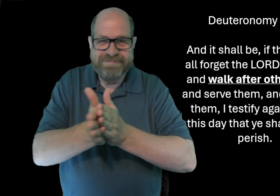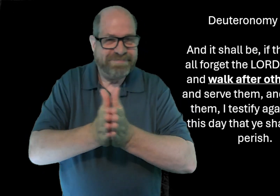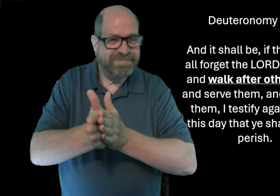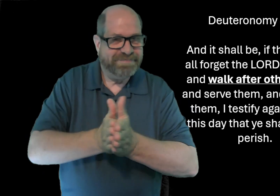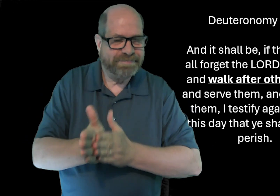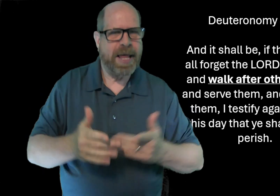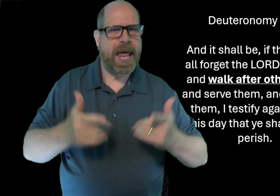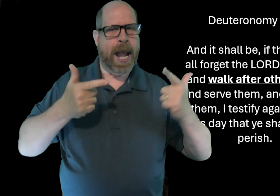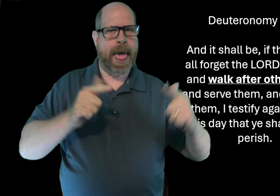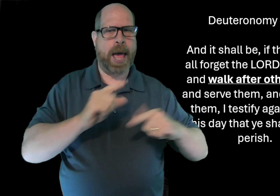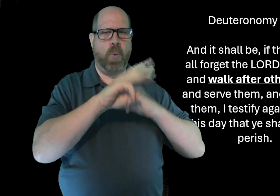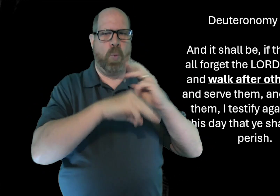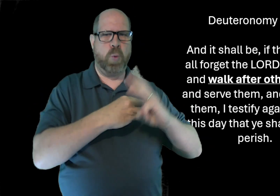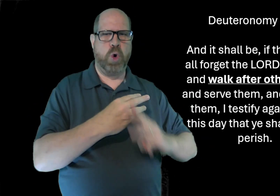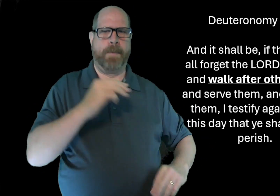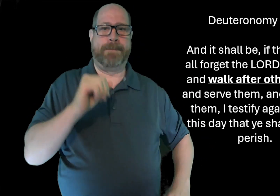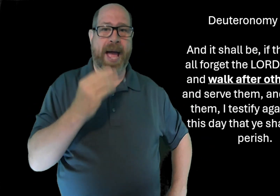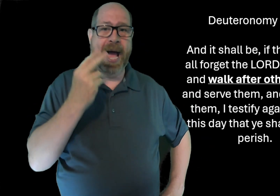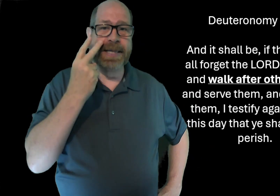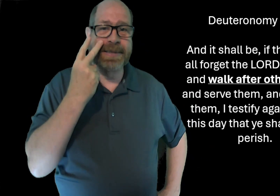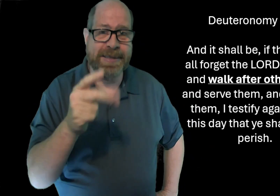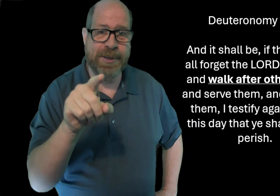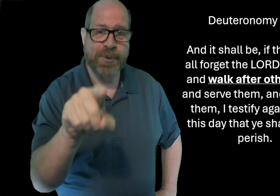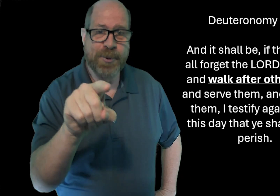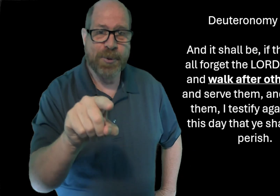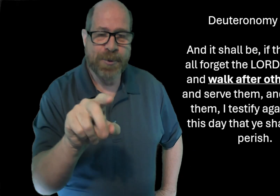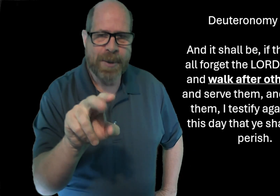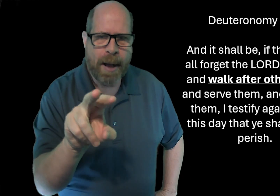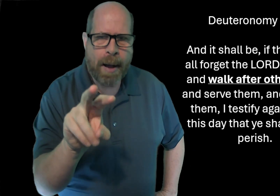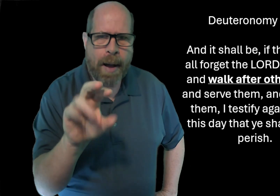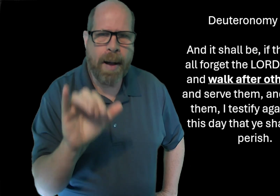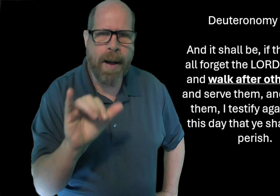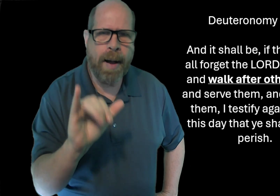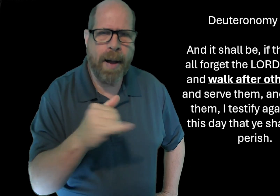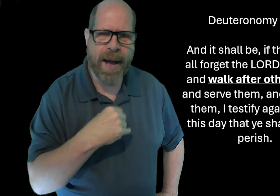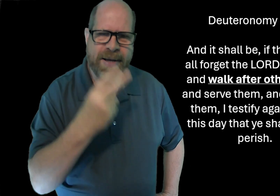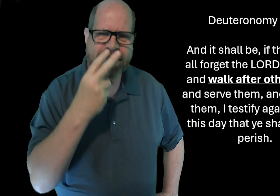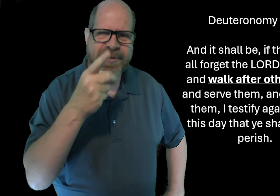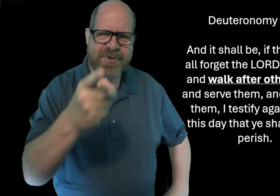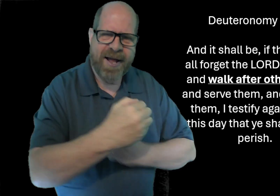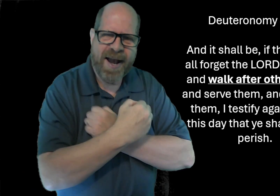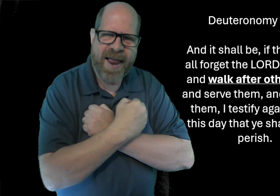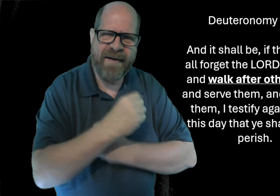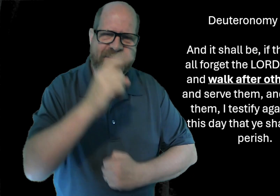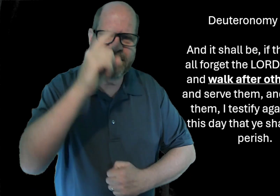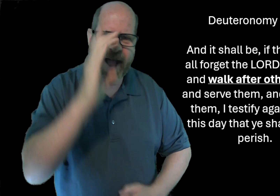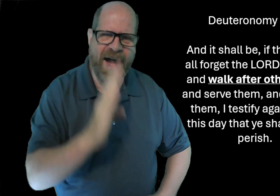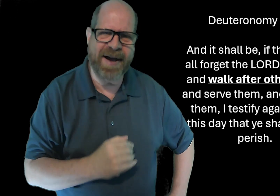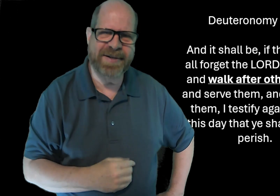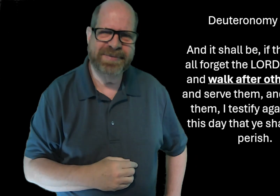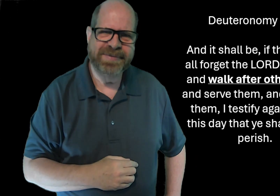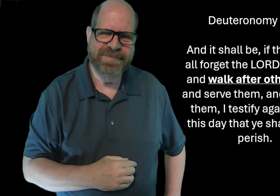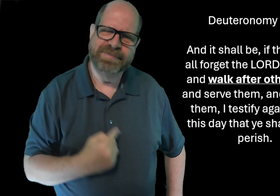eagerly. And the world will see you. And they'll see that you love God.